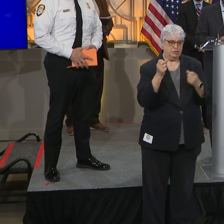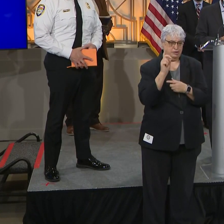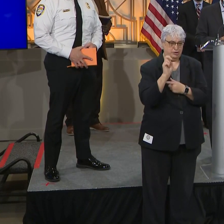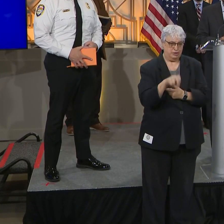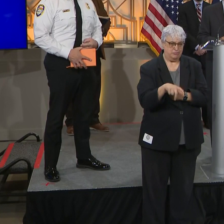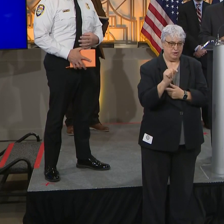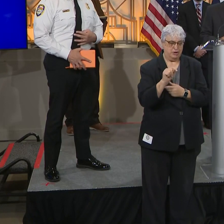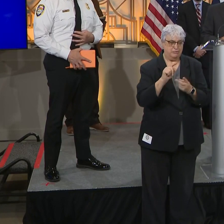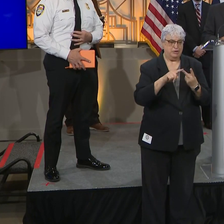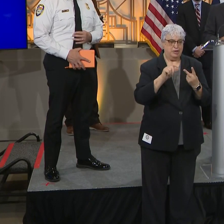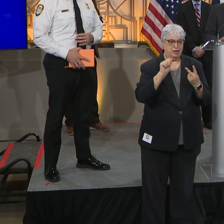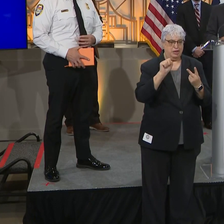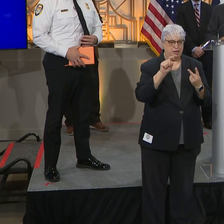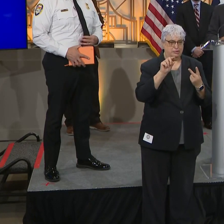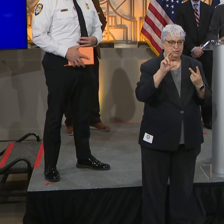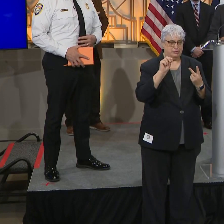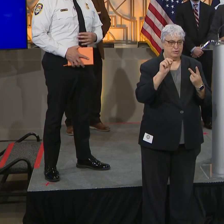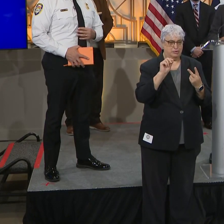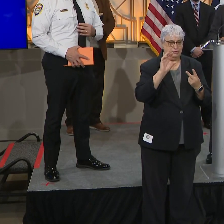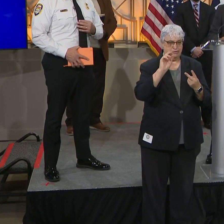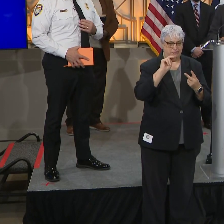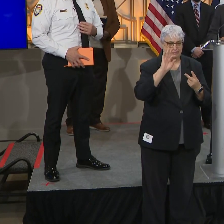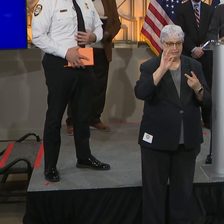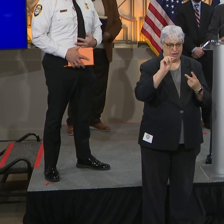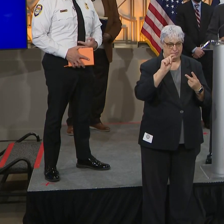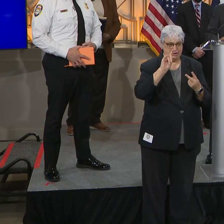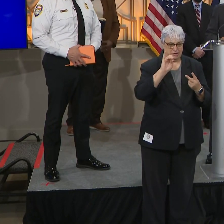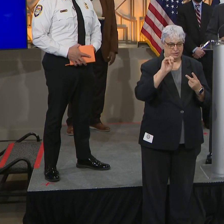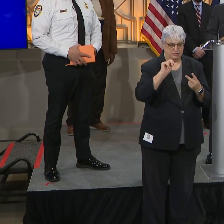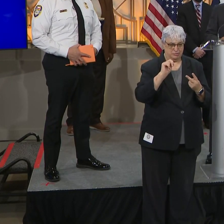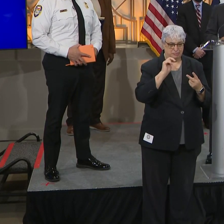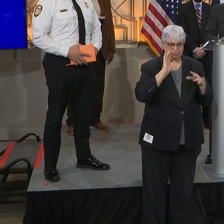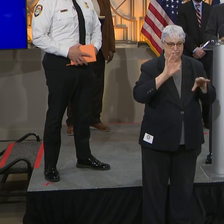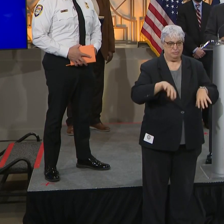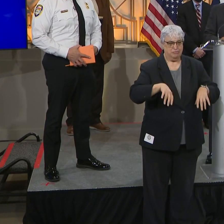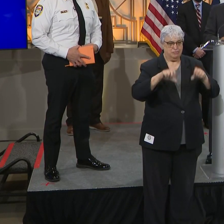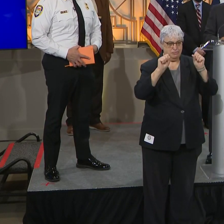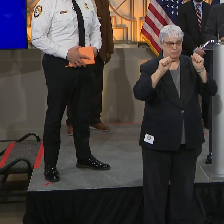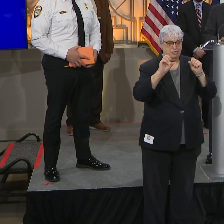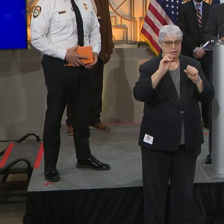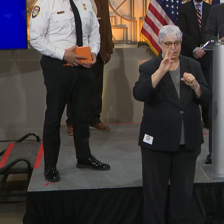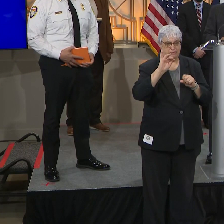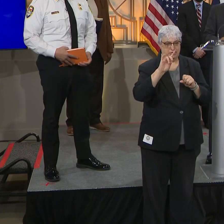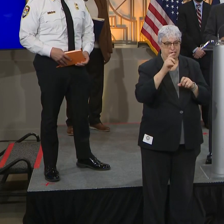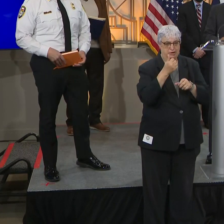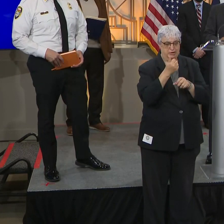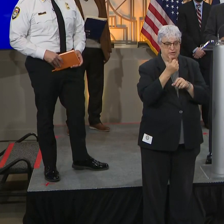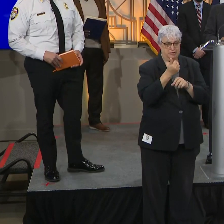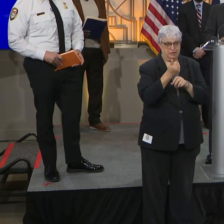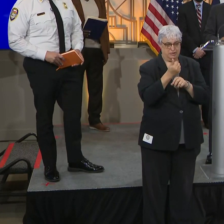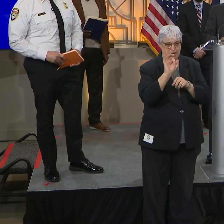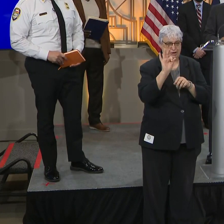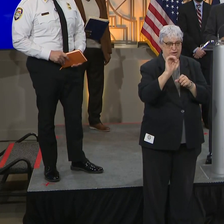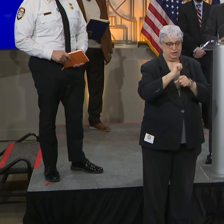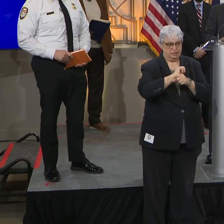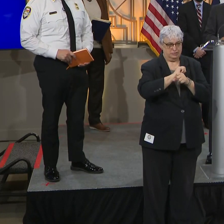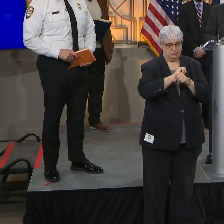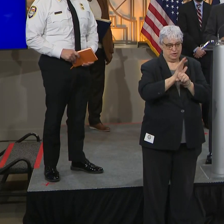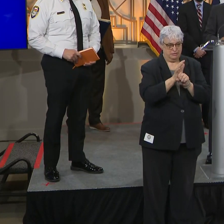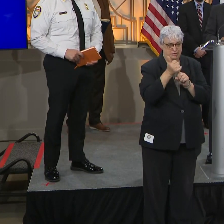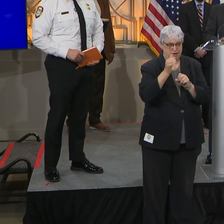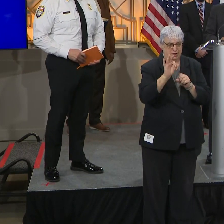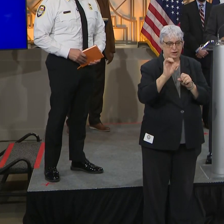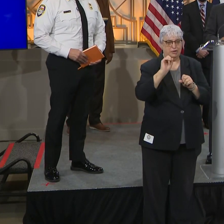Astros Foundation for the incredible work they did to conduct the COVID-19 vaccine super mega site this